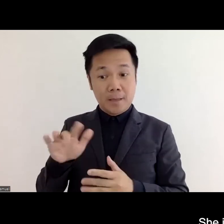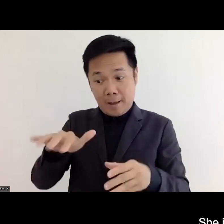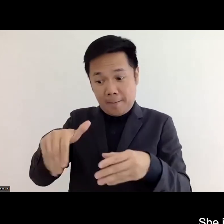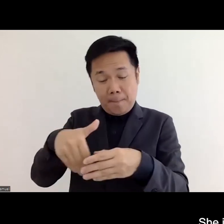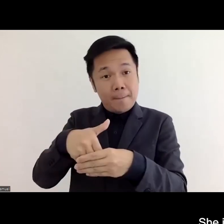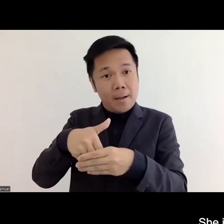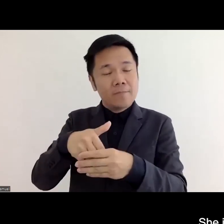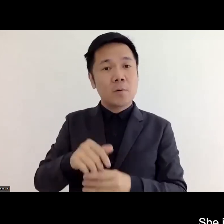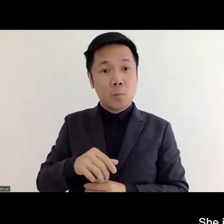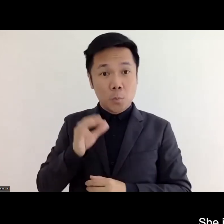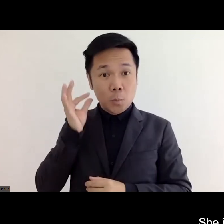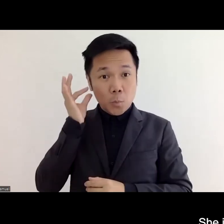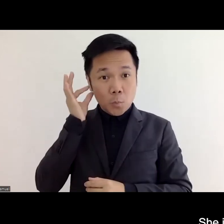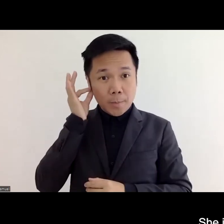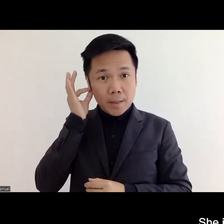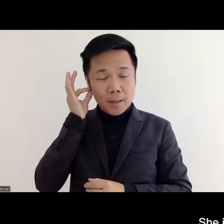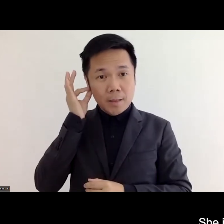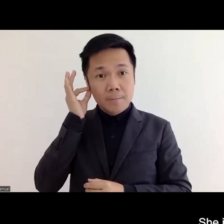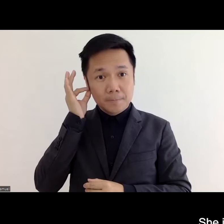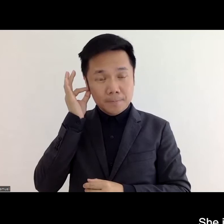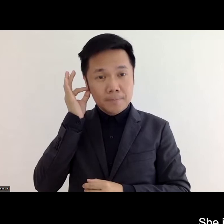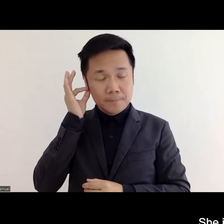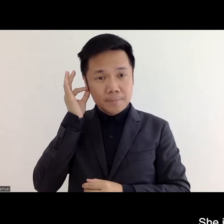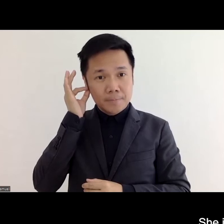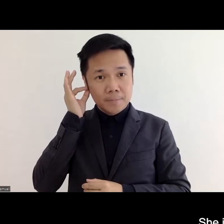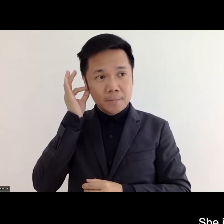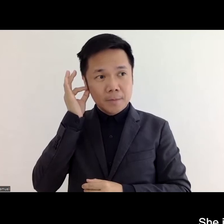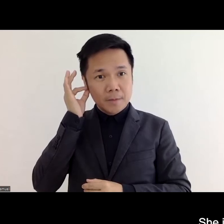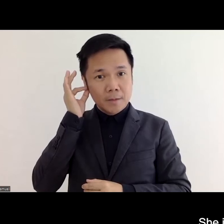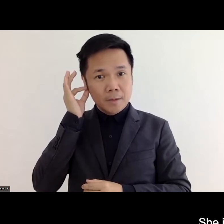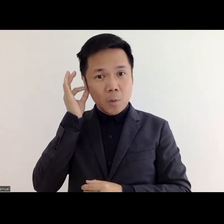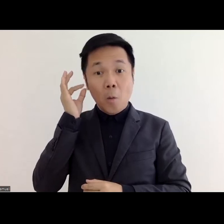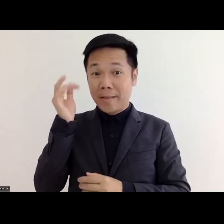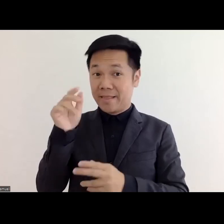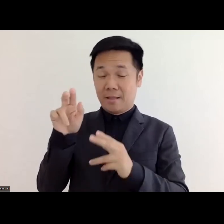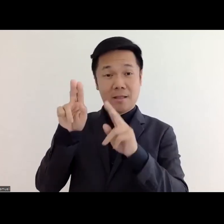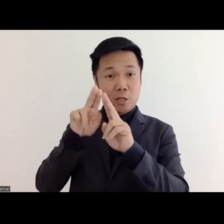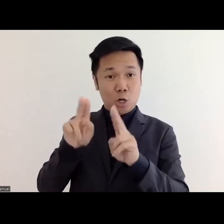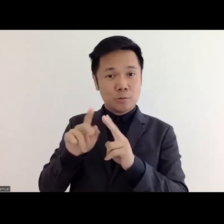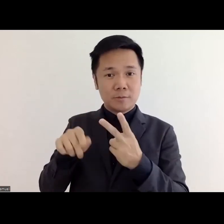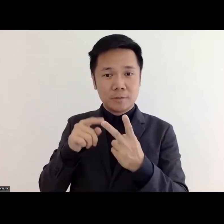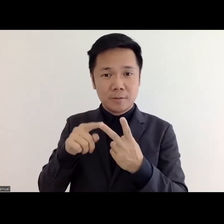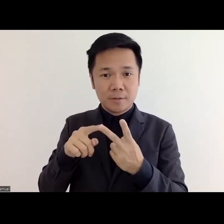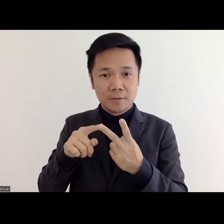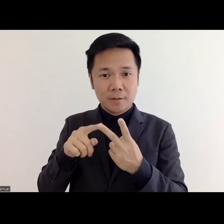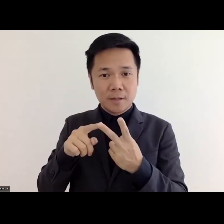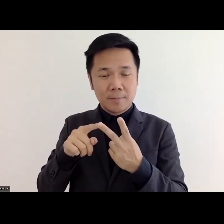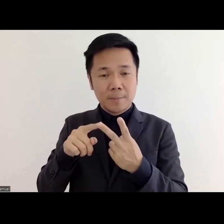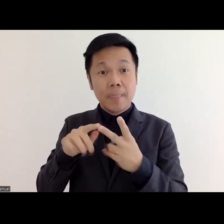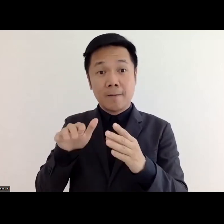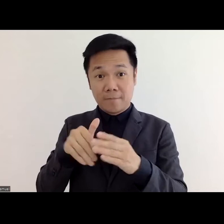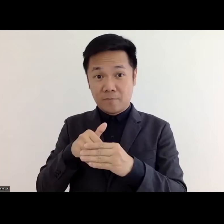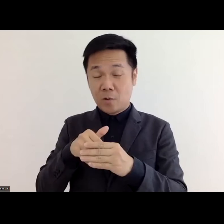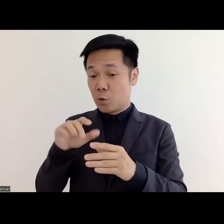women um women um in the world international and source on the advisory